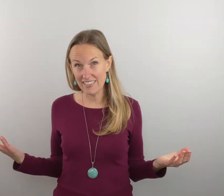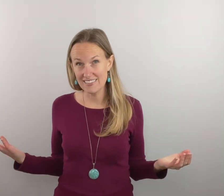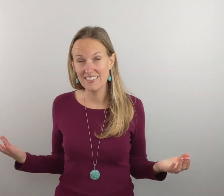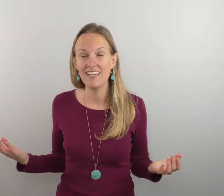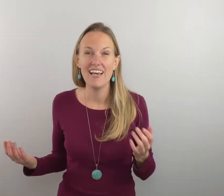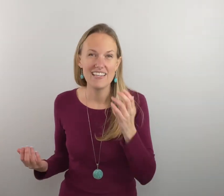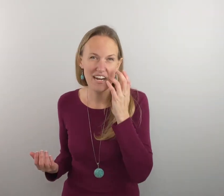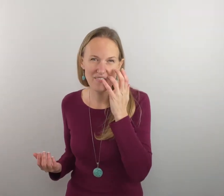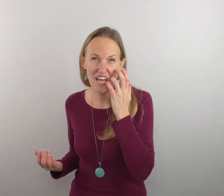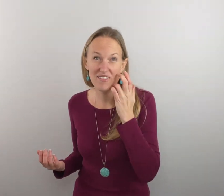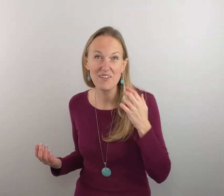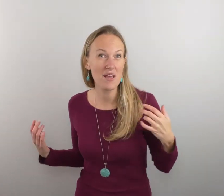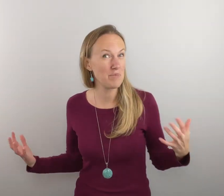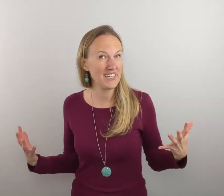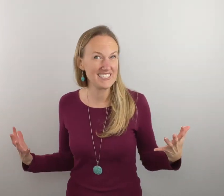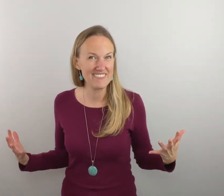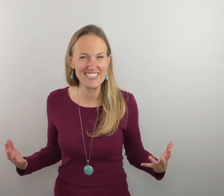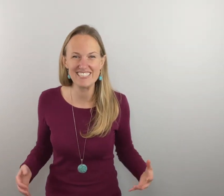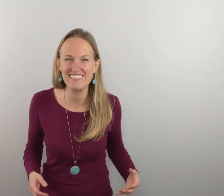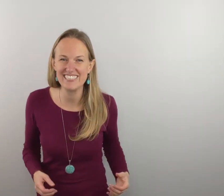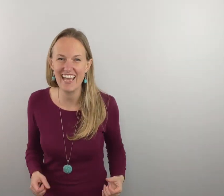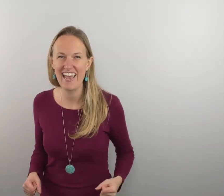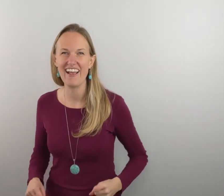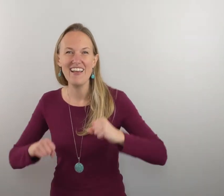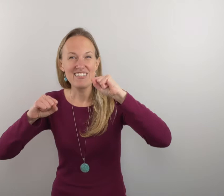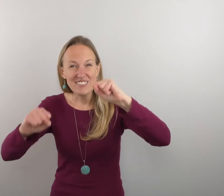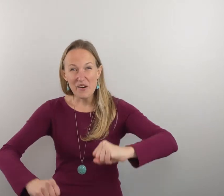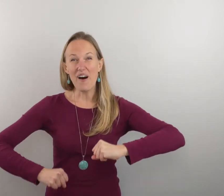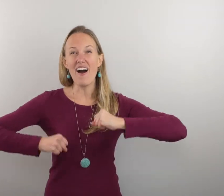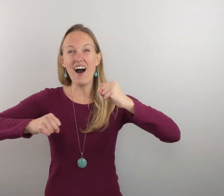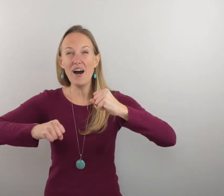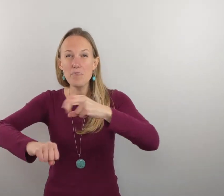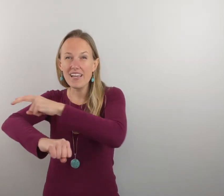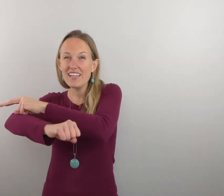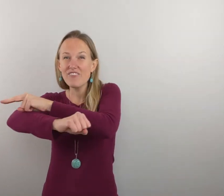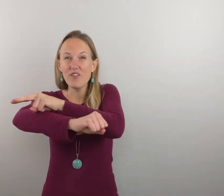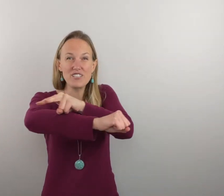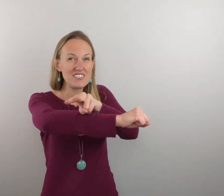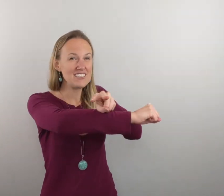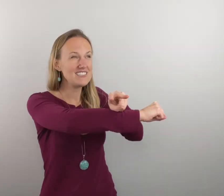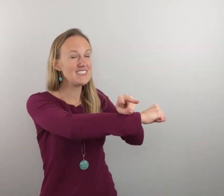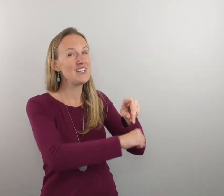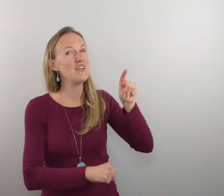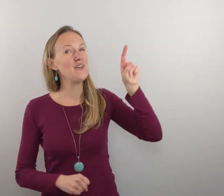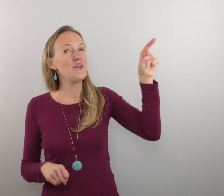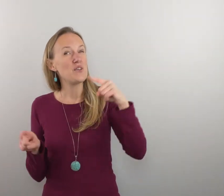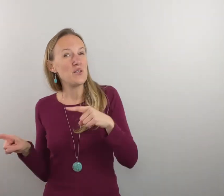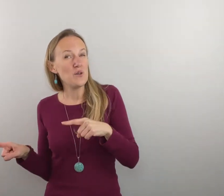and then after that we go to that bridge that we just learned today so almighty fortress you